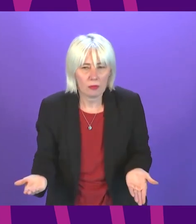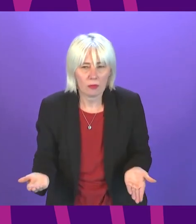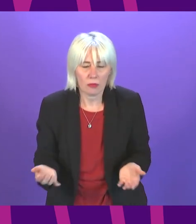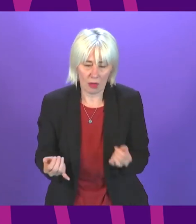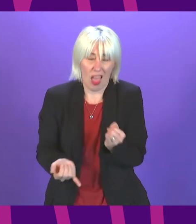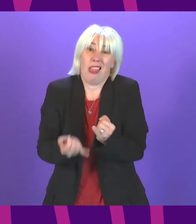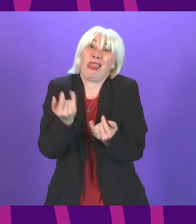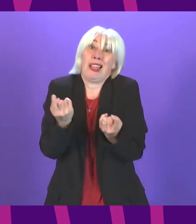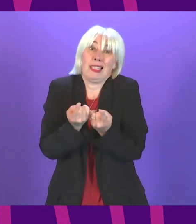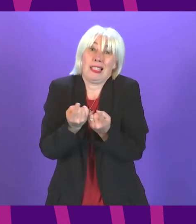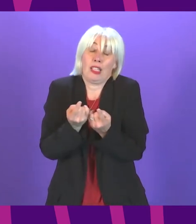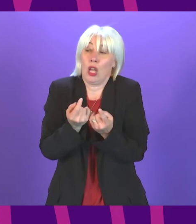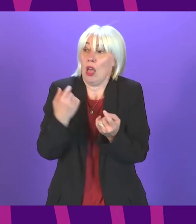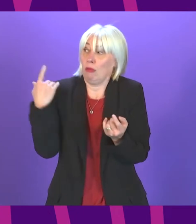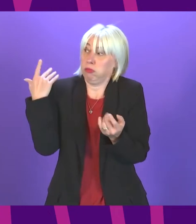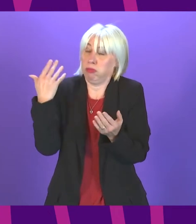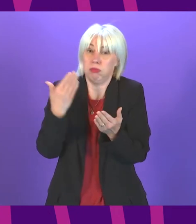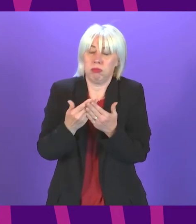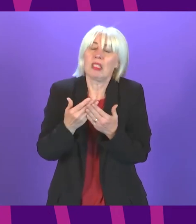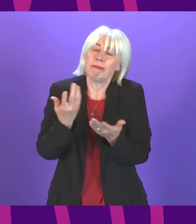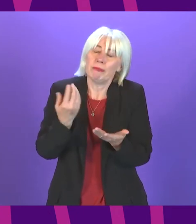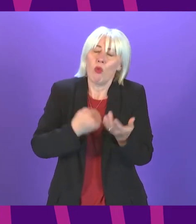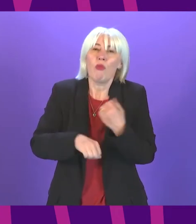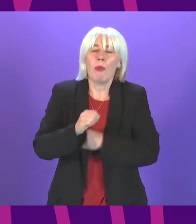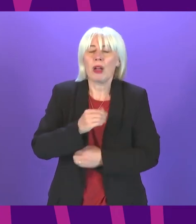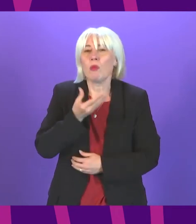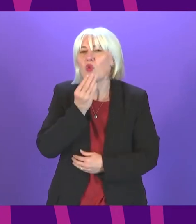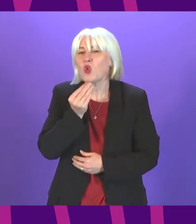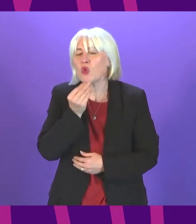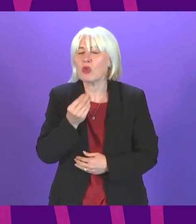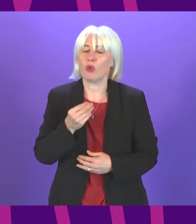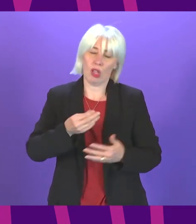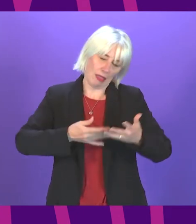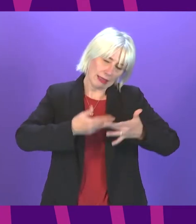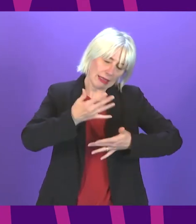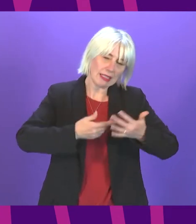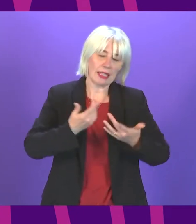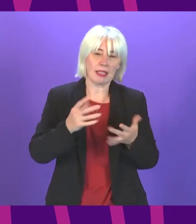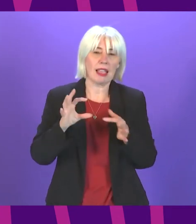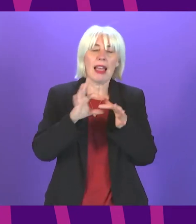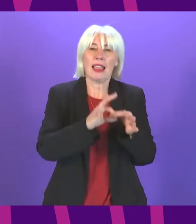over the years we've sadly became accustomed to the shocking statistics on deaths